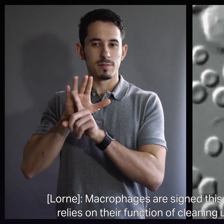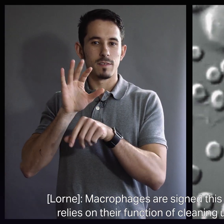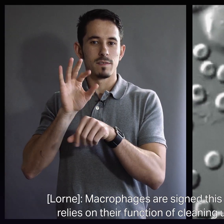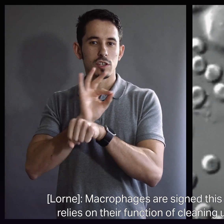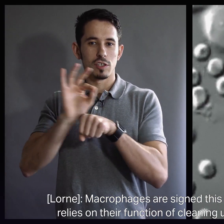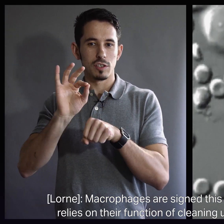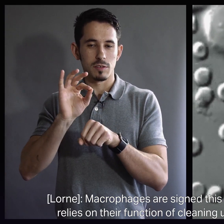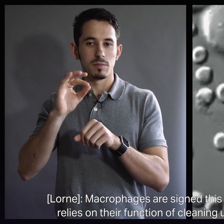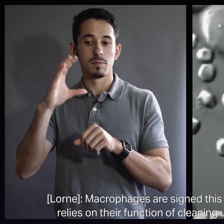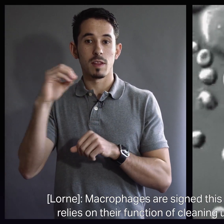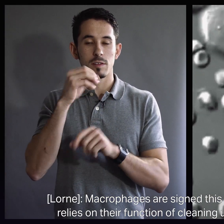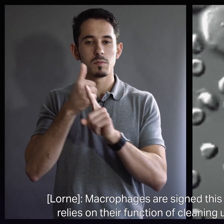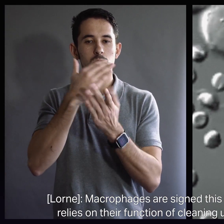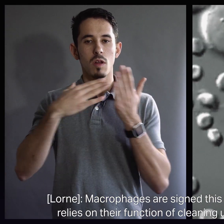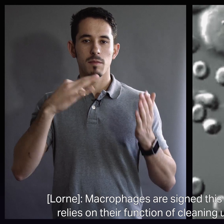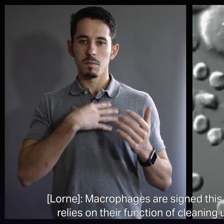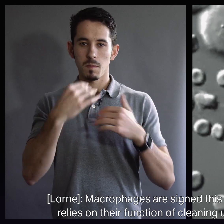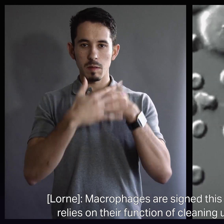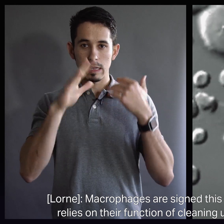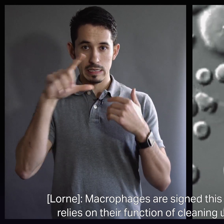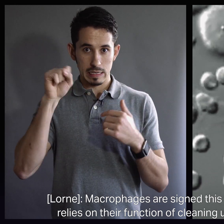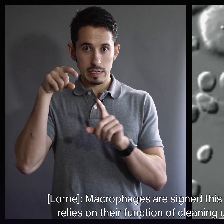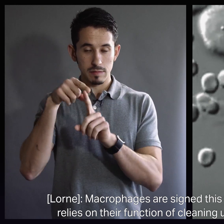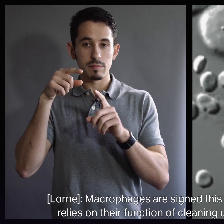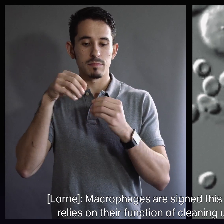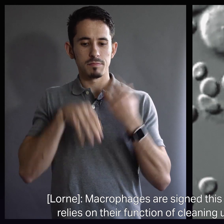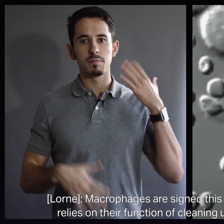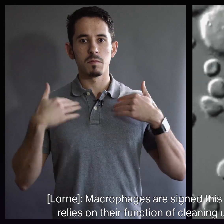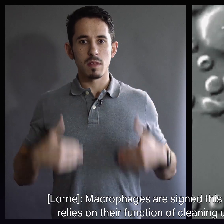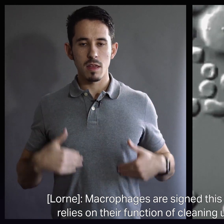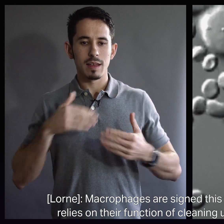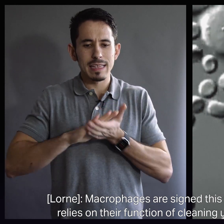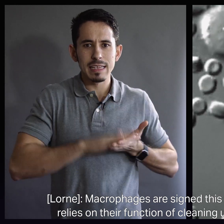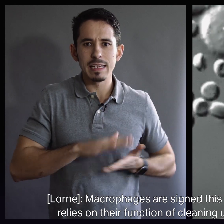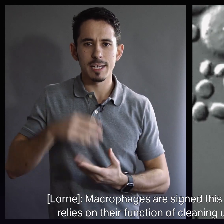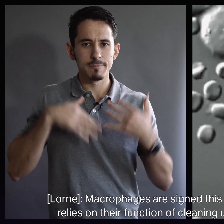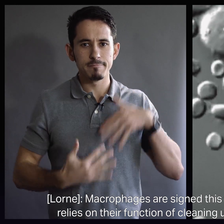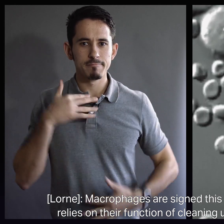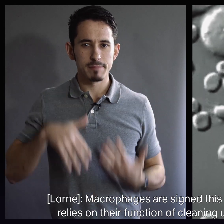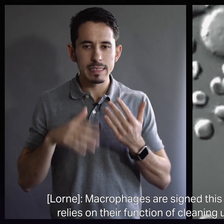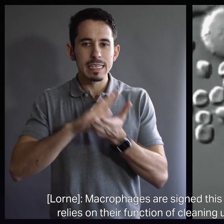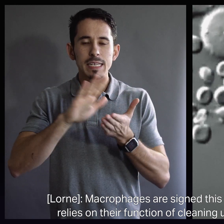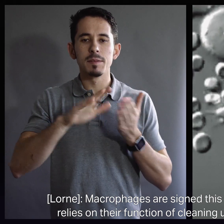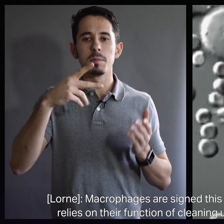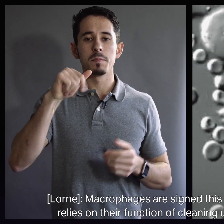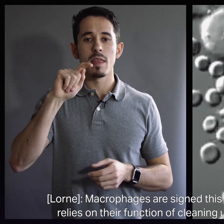our body relies on their function of cleaning up things in the body. They